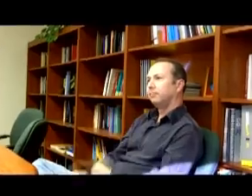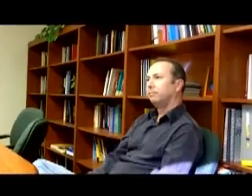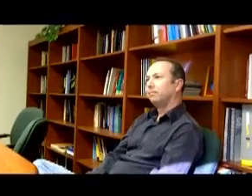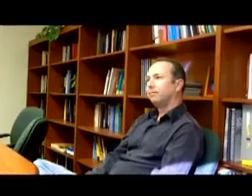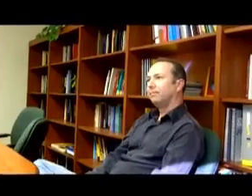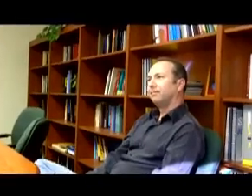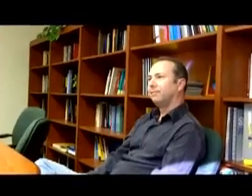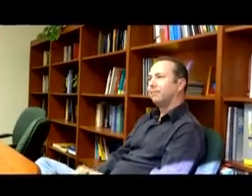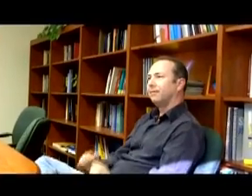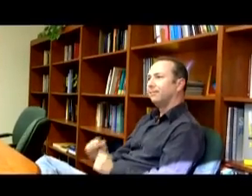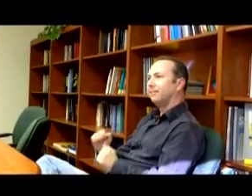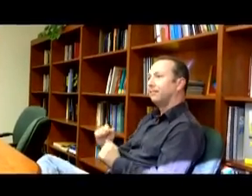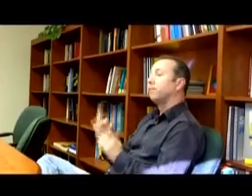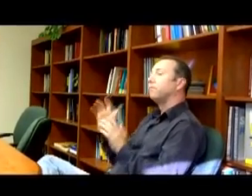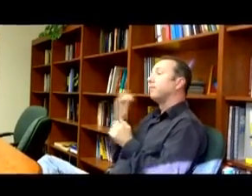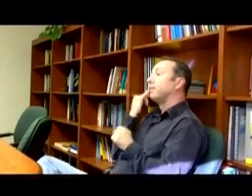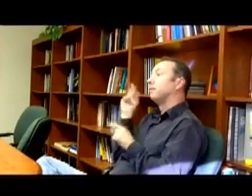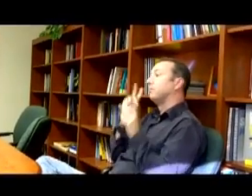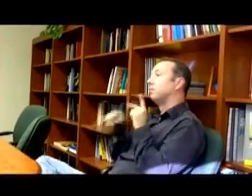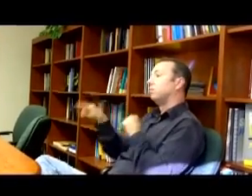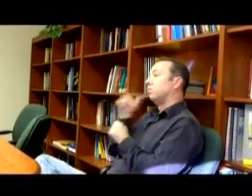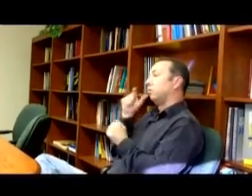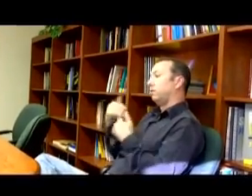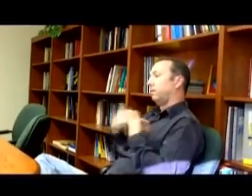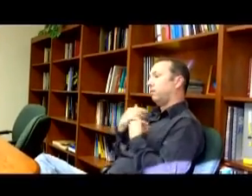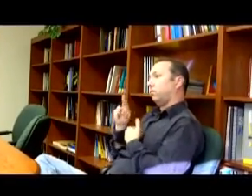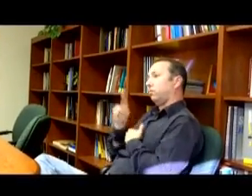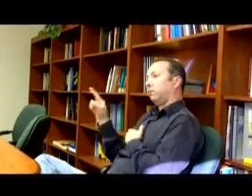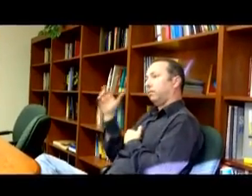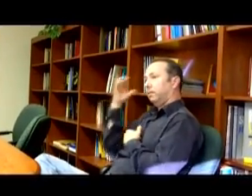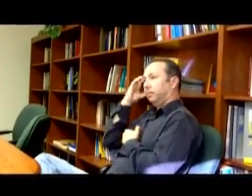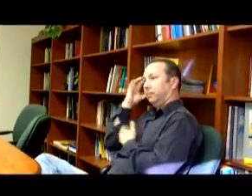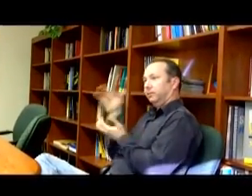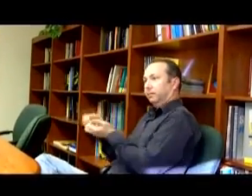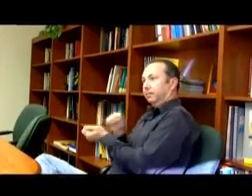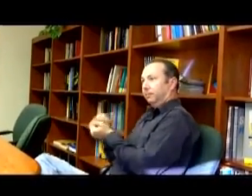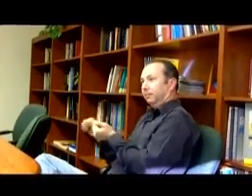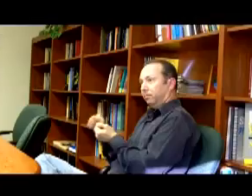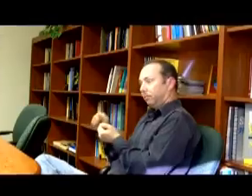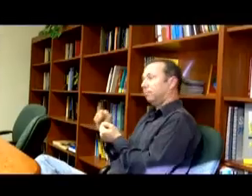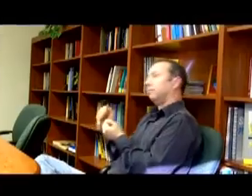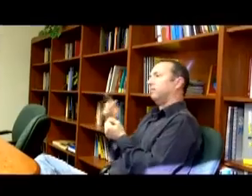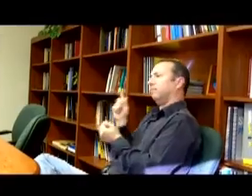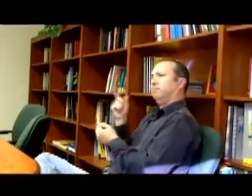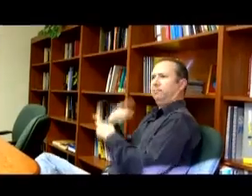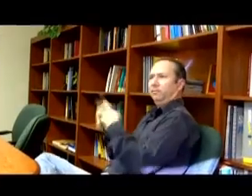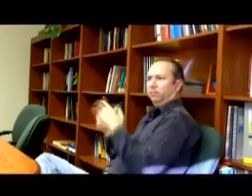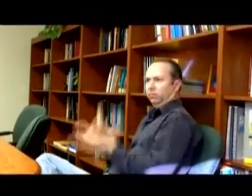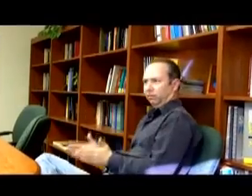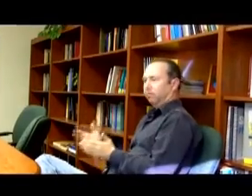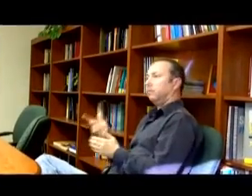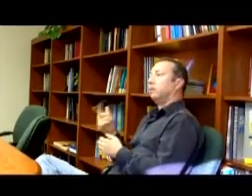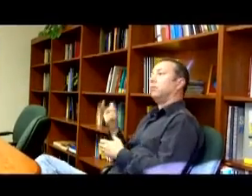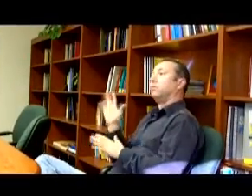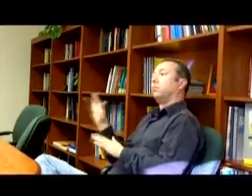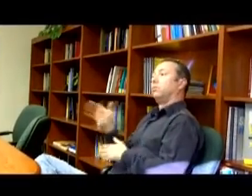if people who have had right hemisphere damage, signers, for example, their expression of language,